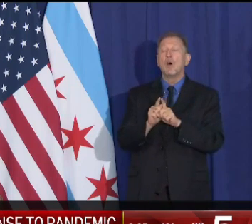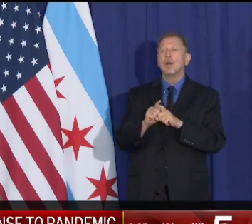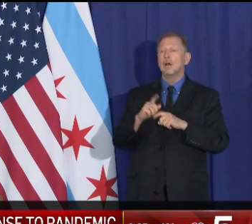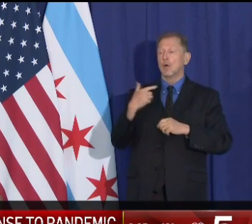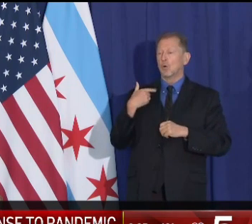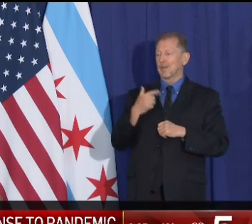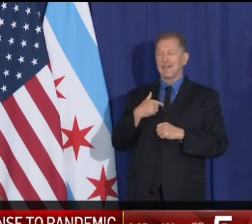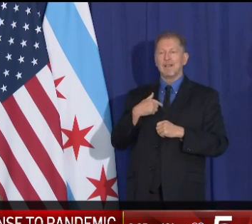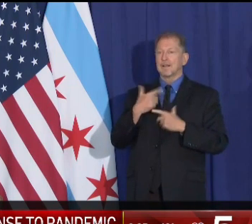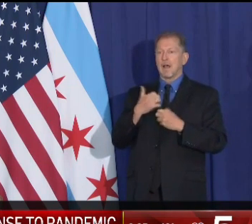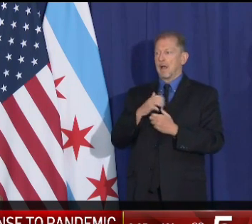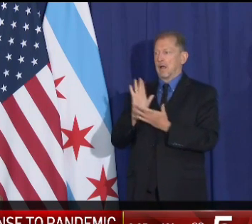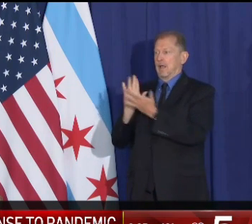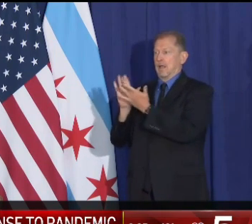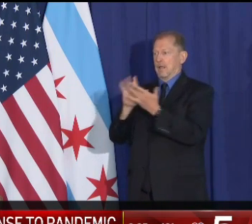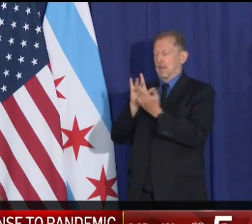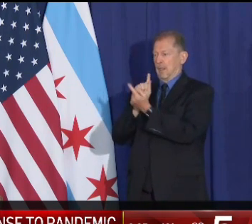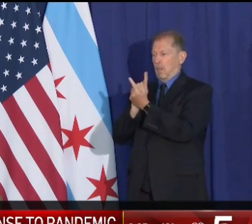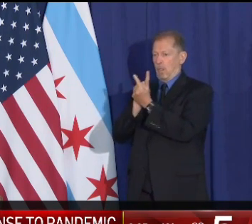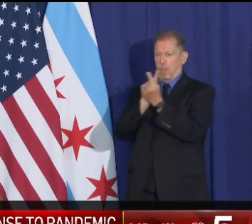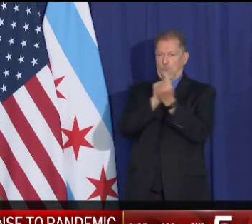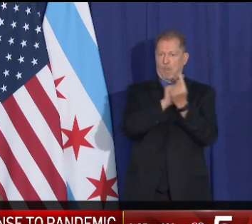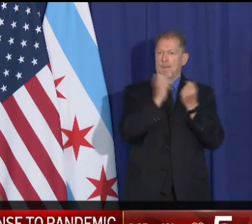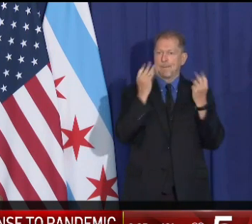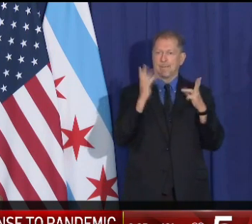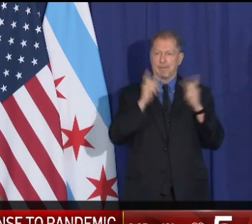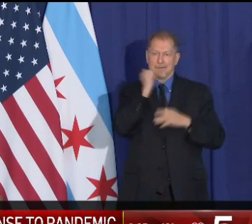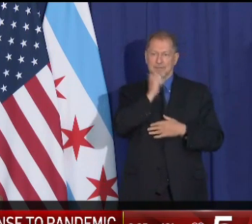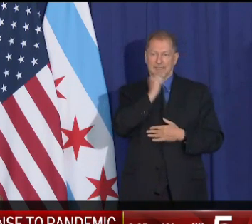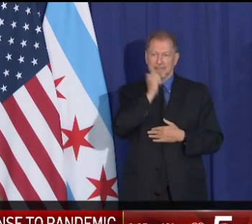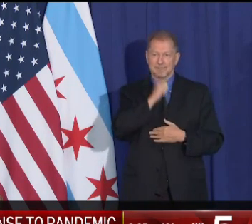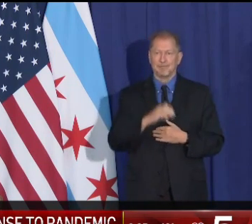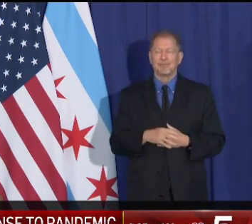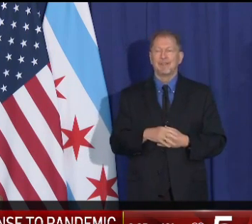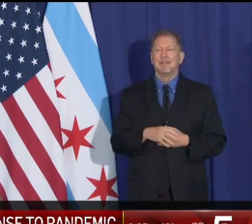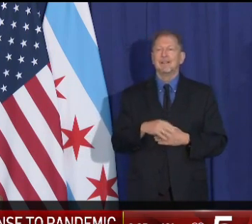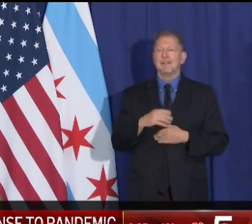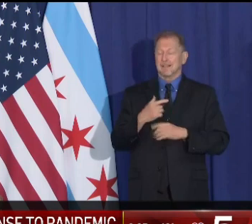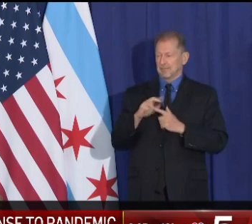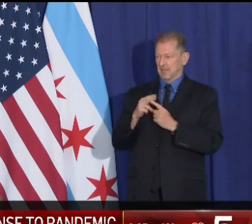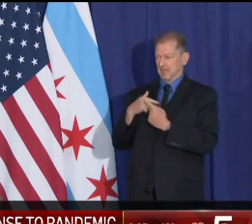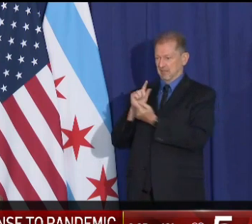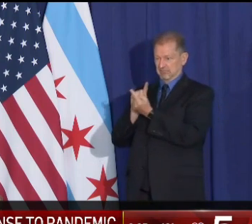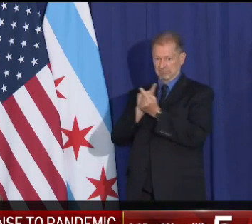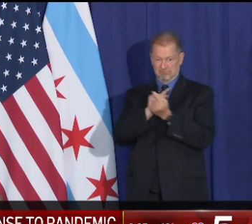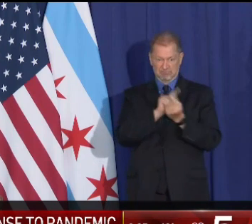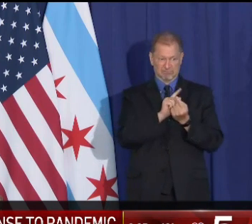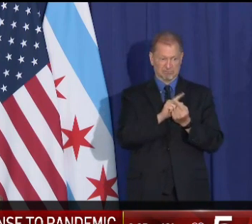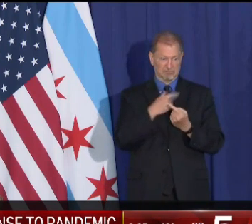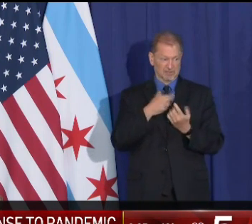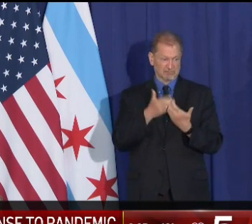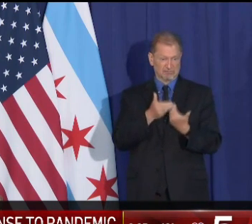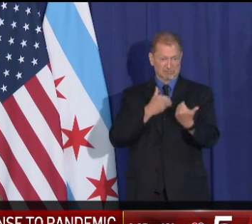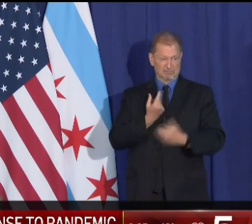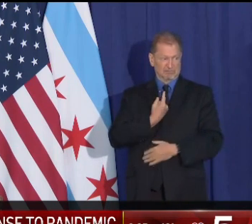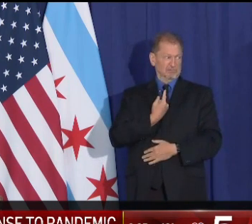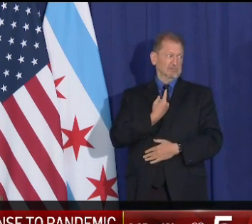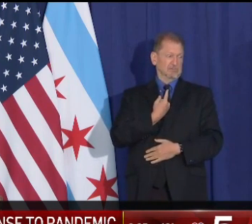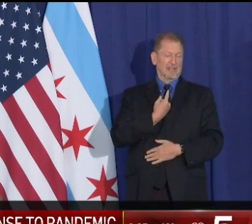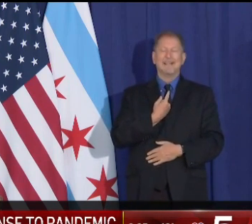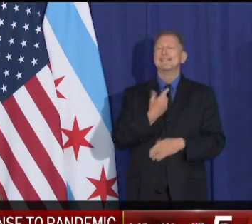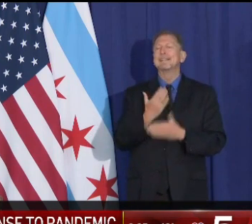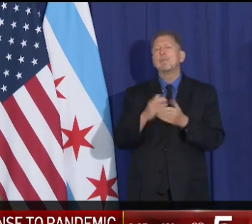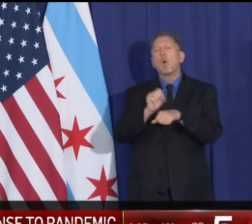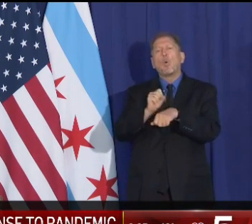come into contact with on a daily basis. Now I know this is easier said than done, particularly for essential workers who